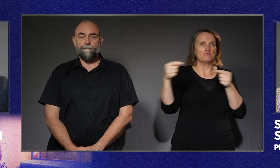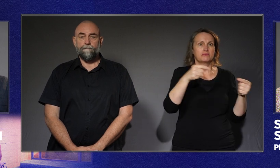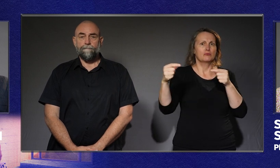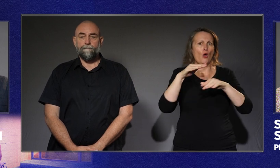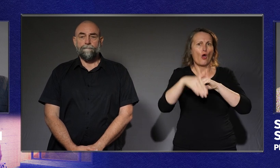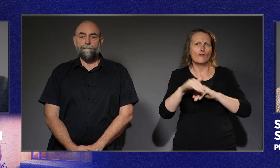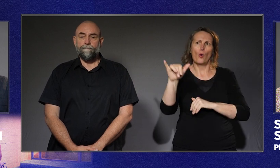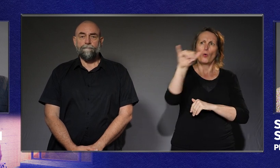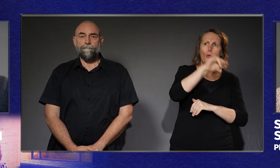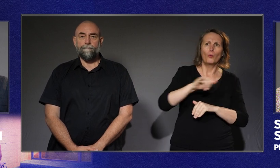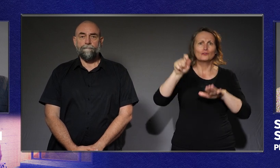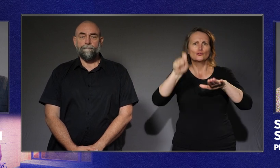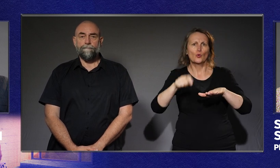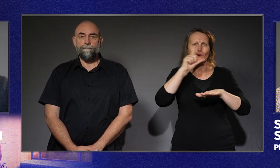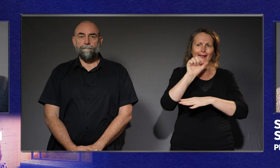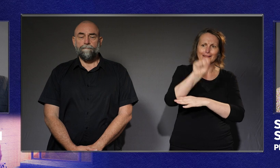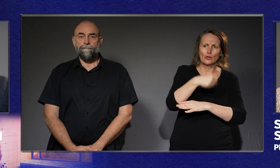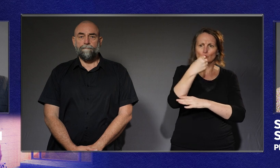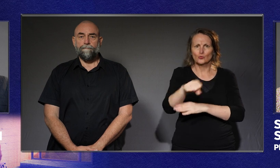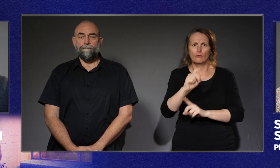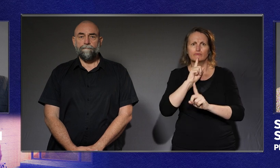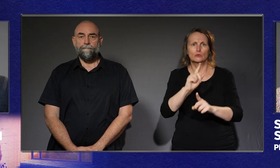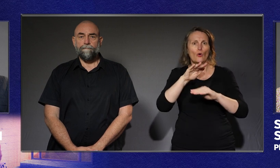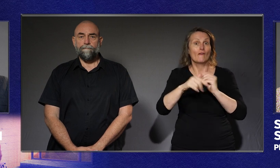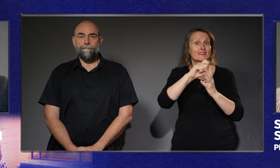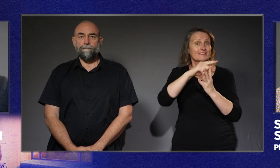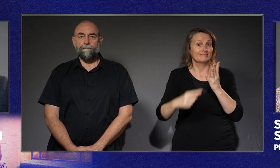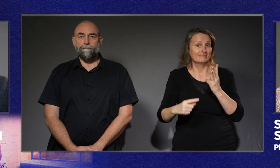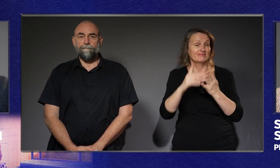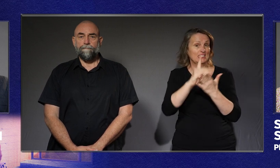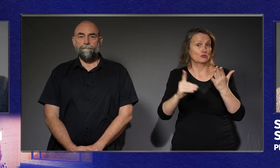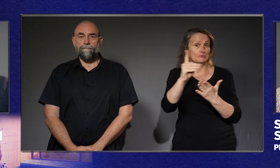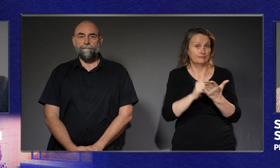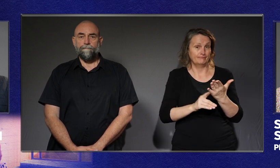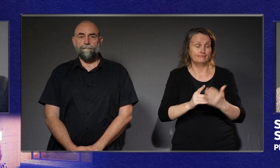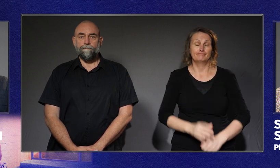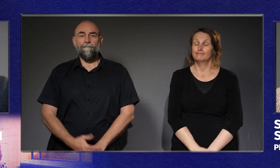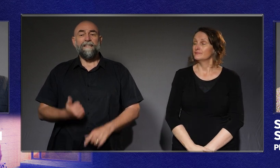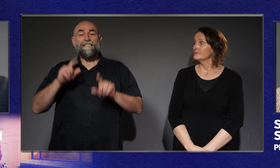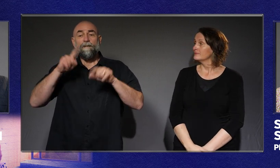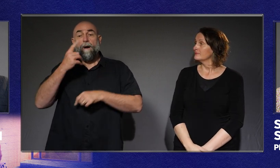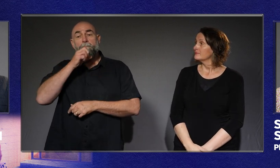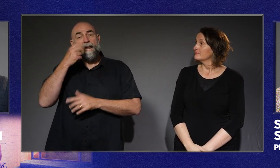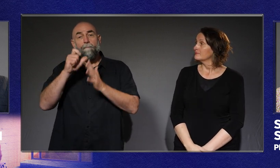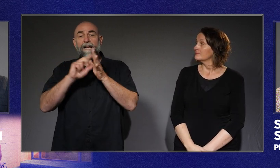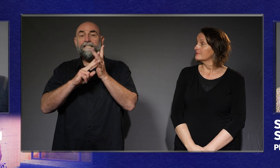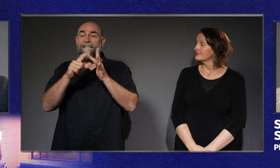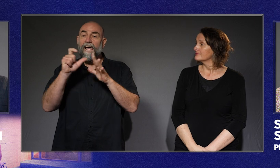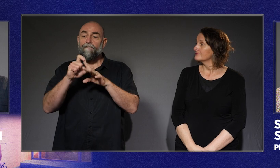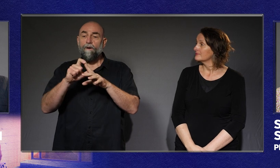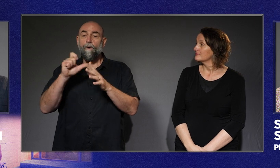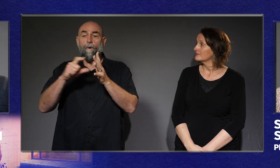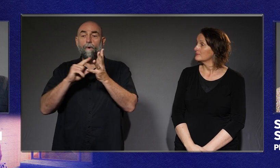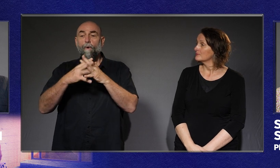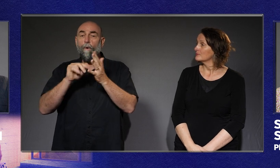on disability discrimination? This all started with David Cawthorn, a gutsy Tasmanian who sails the Sydney to Hobart most